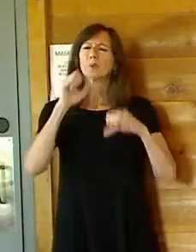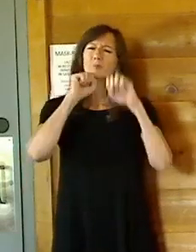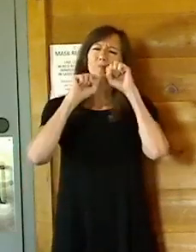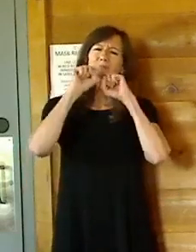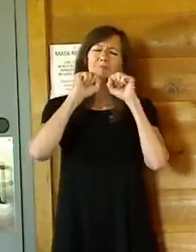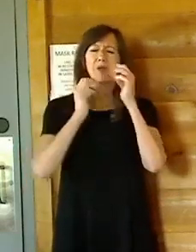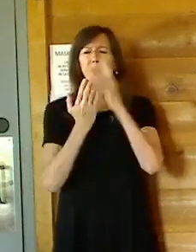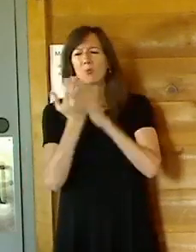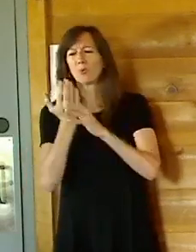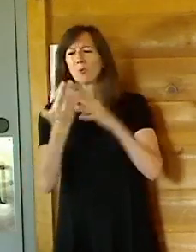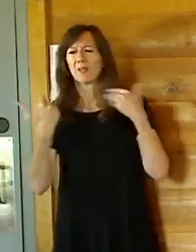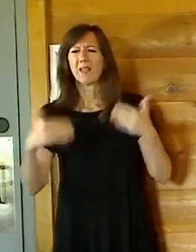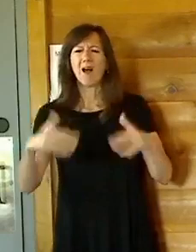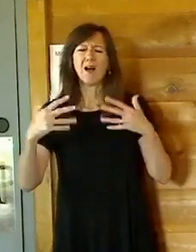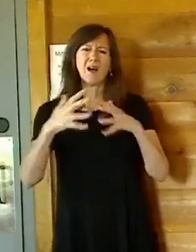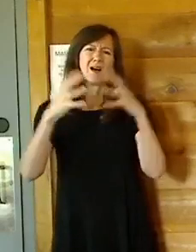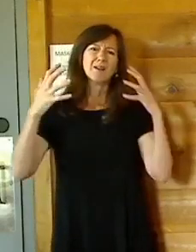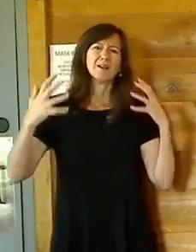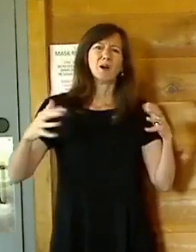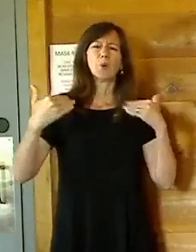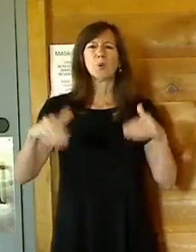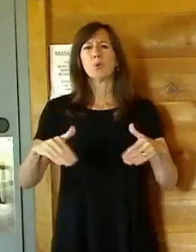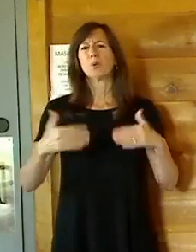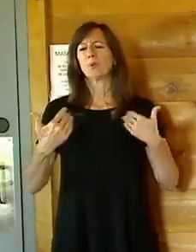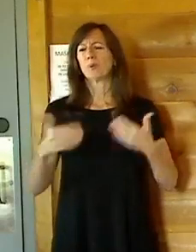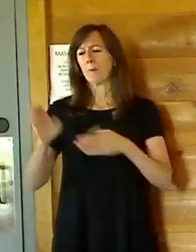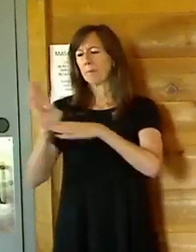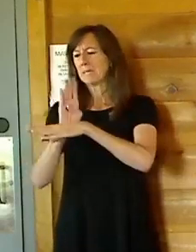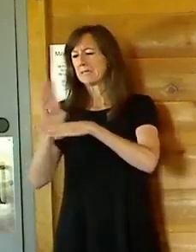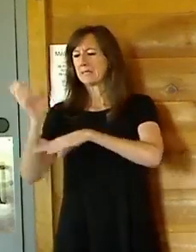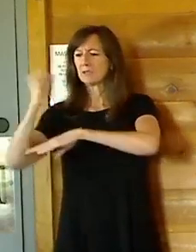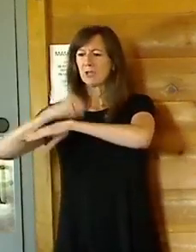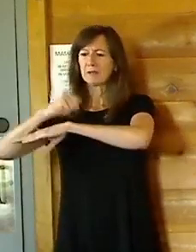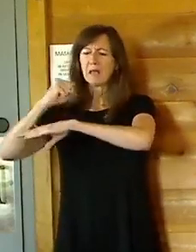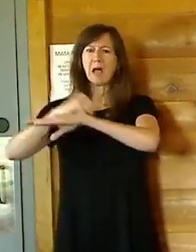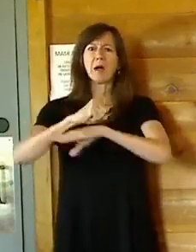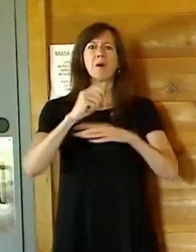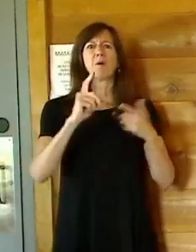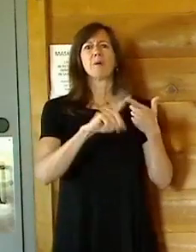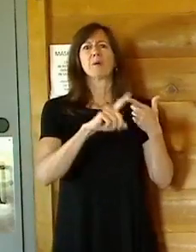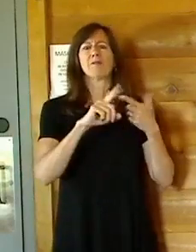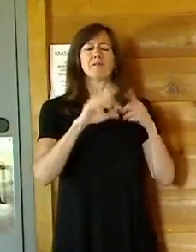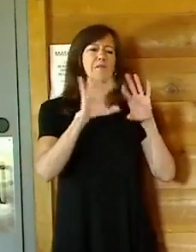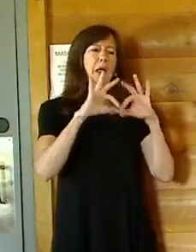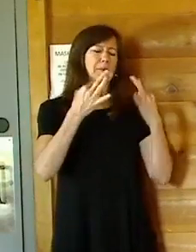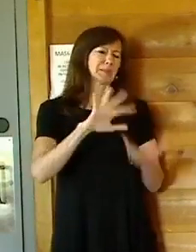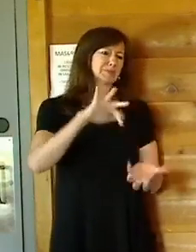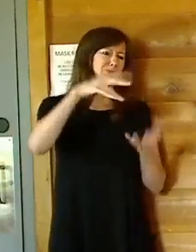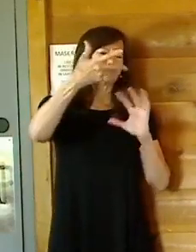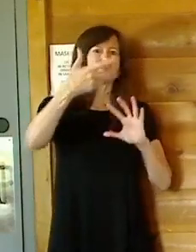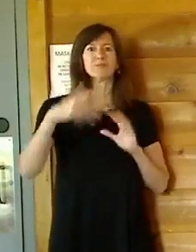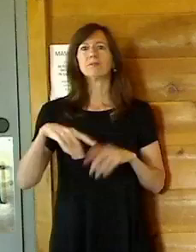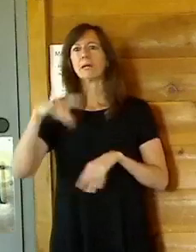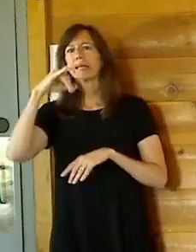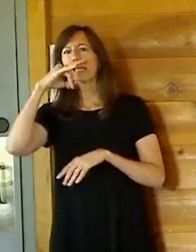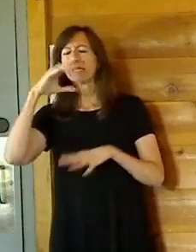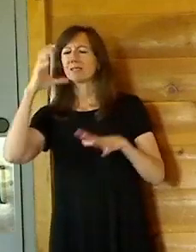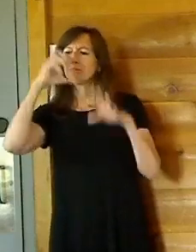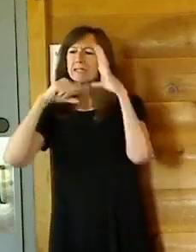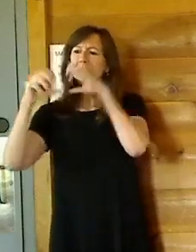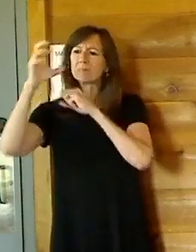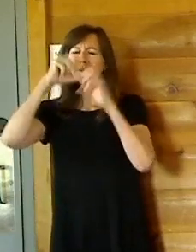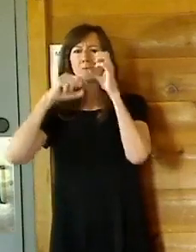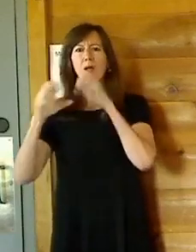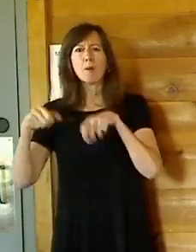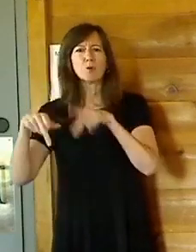Businesses shuttered, families separated, kids missing out on so many opportunities, loved ones no longer